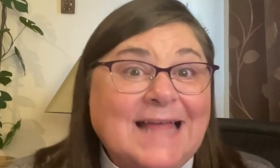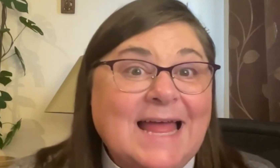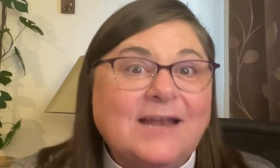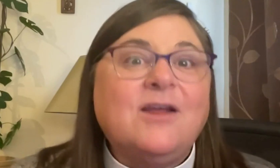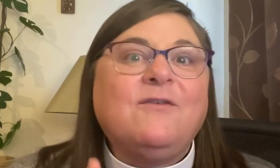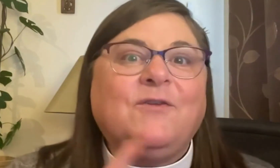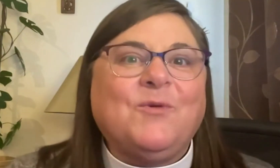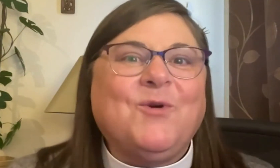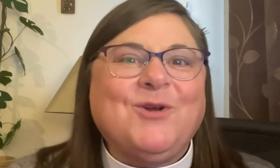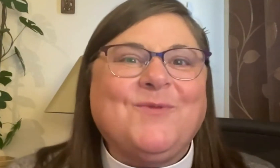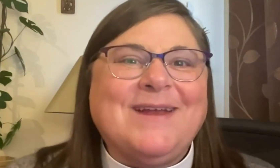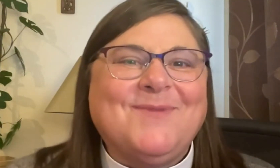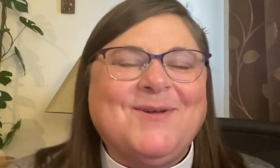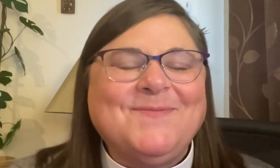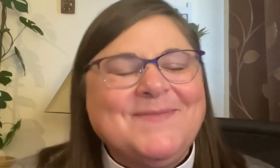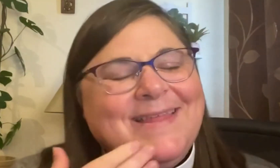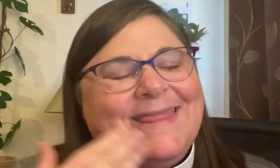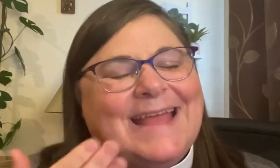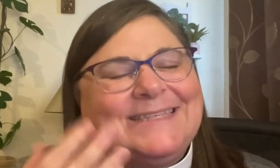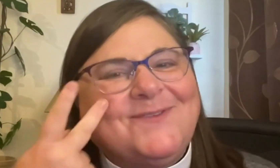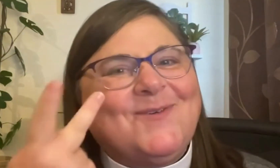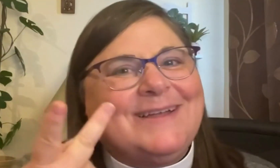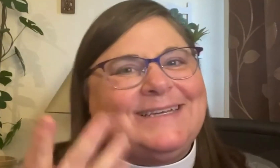sign for the word rainbow. Thanks for watching.